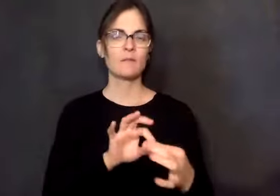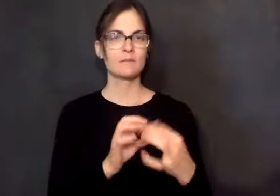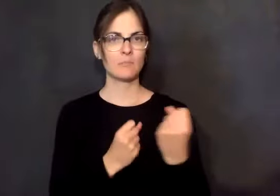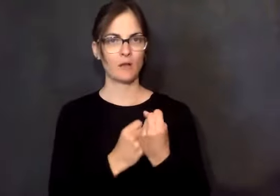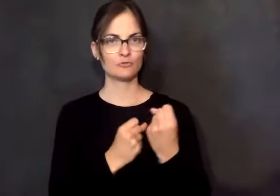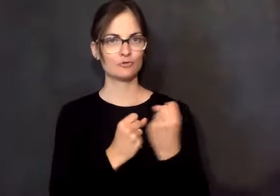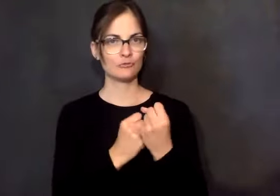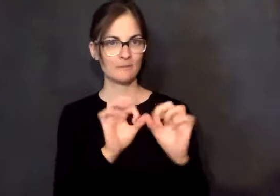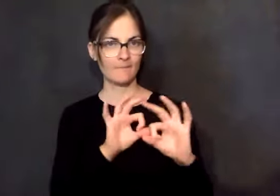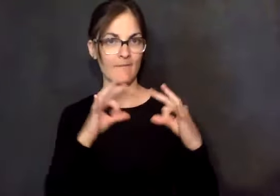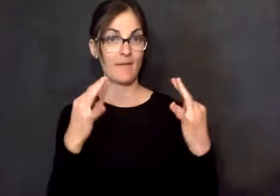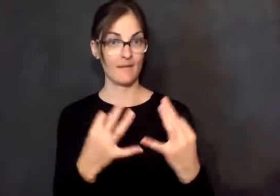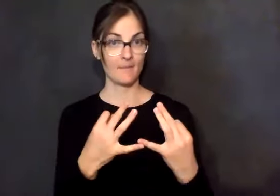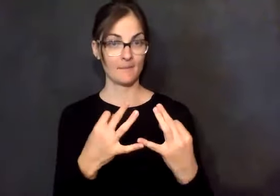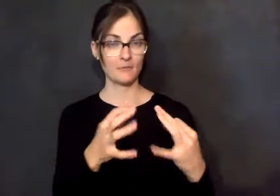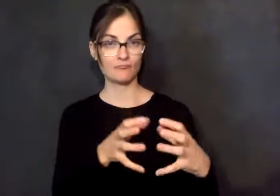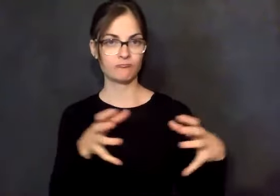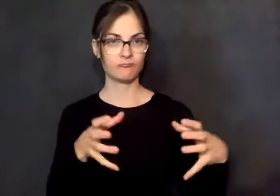I wanted to add about the sponsorship family.